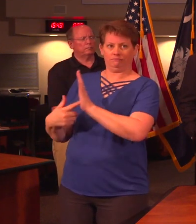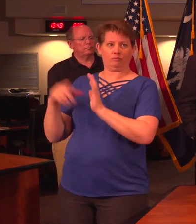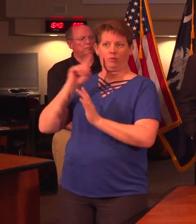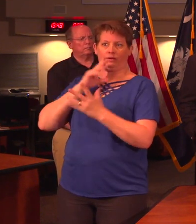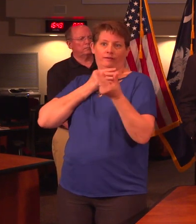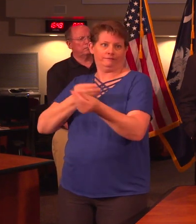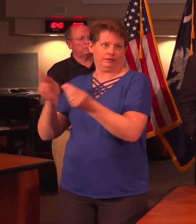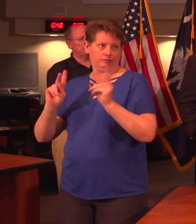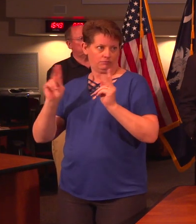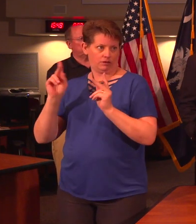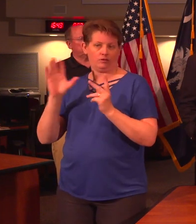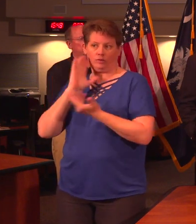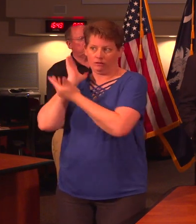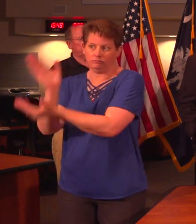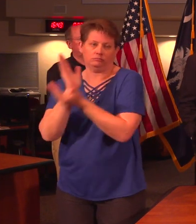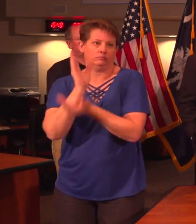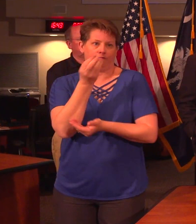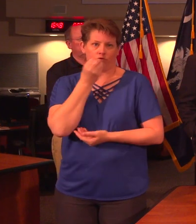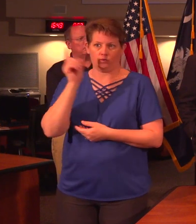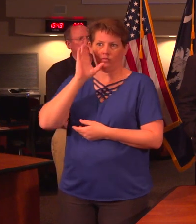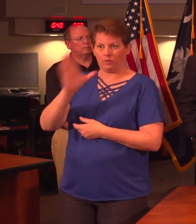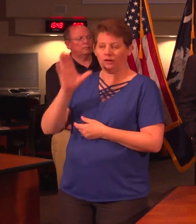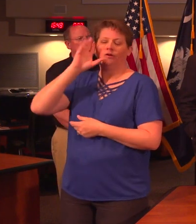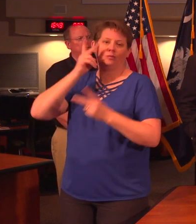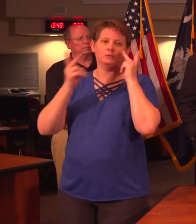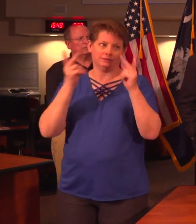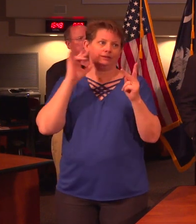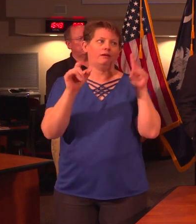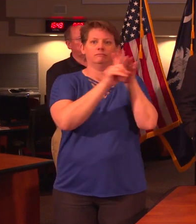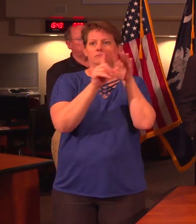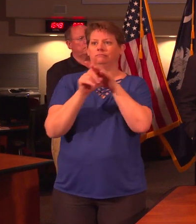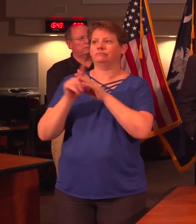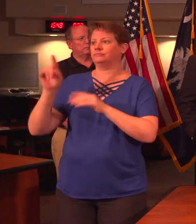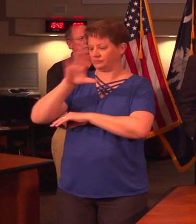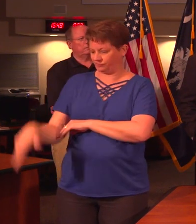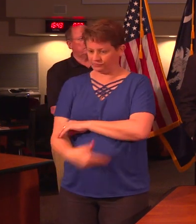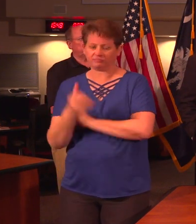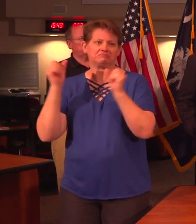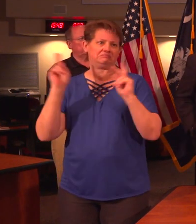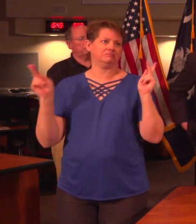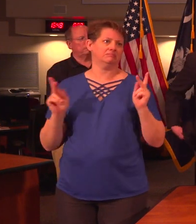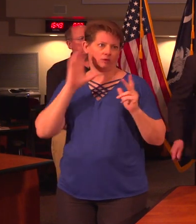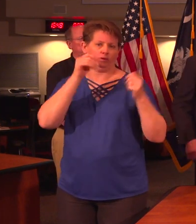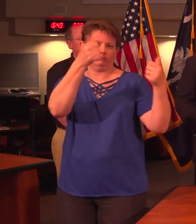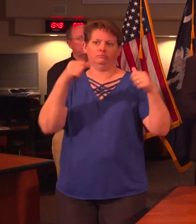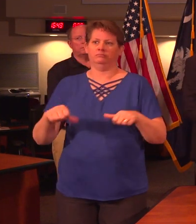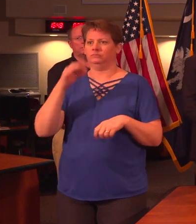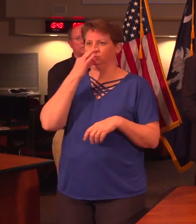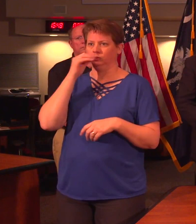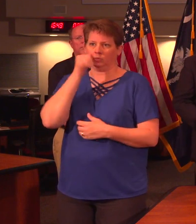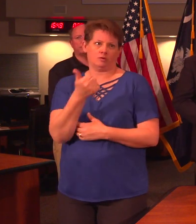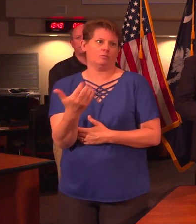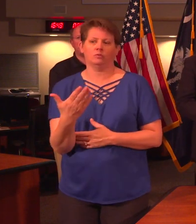sites and where they're delivering food. You'll be seeing that posted overnight, possibly, and in the morning for